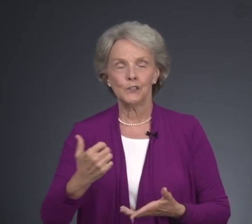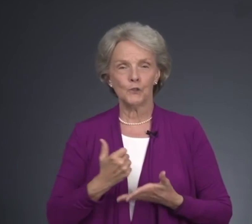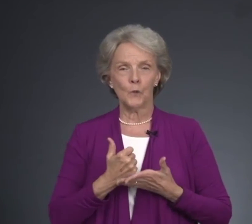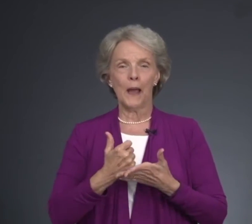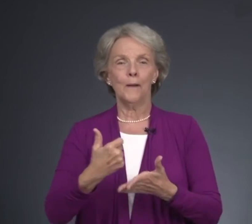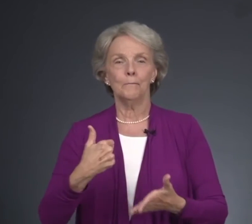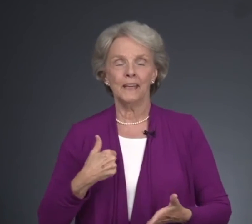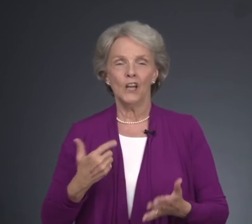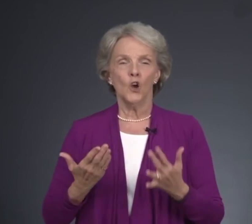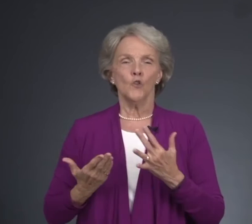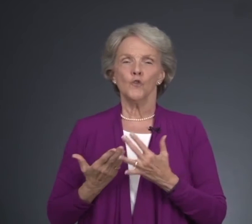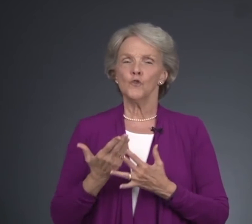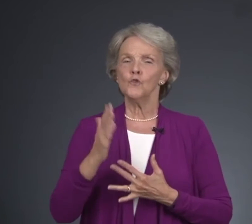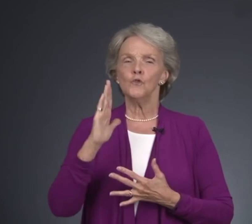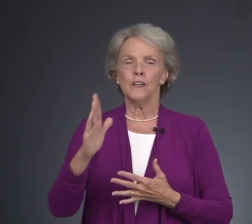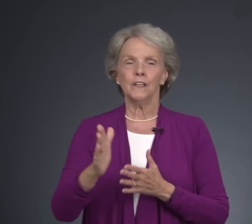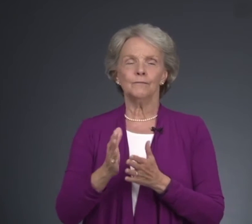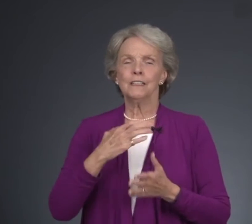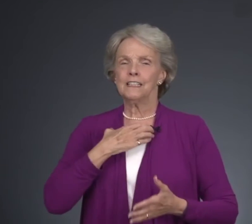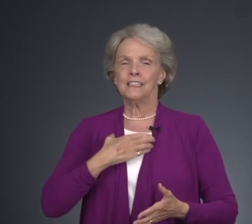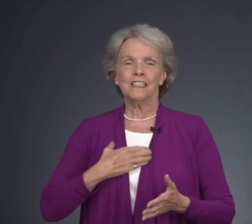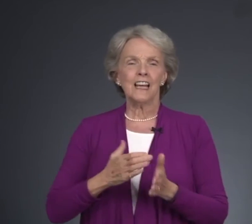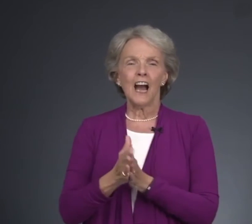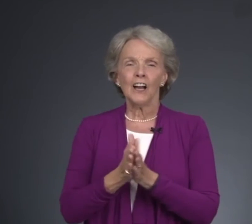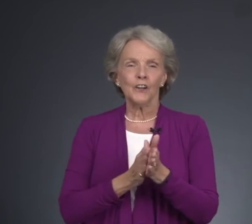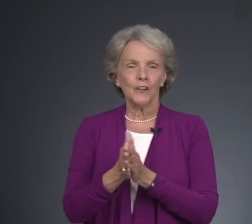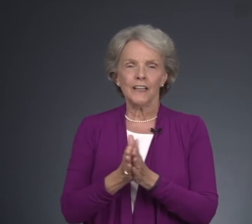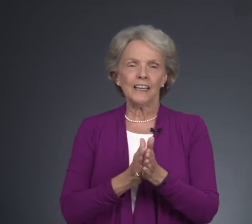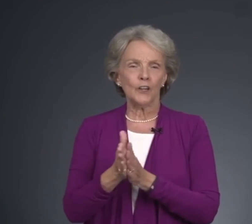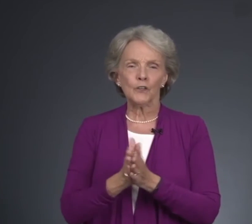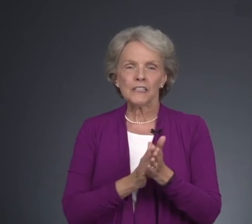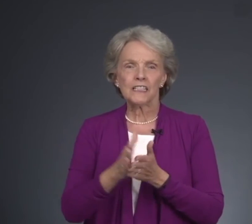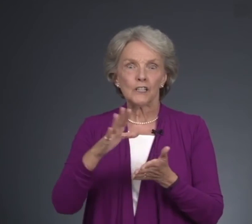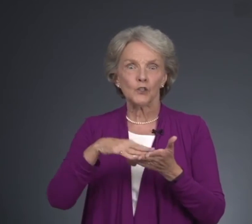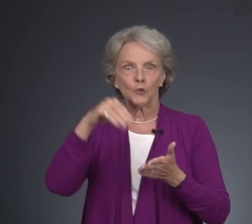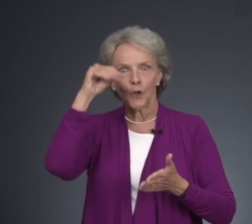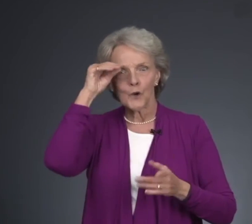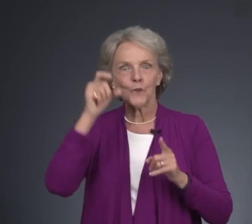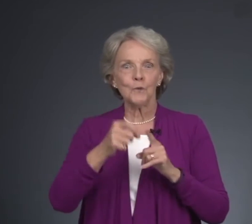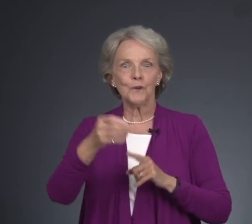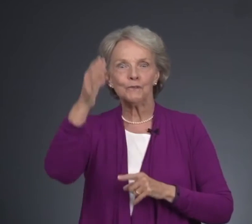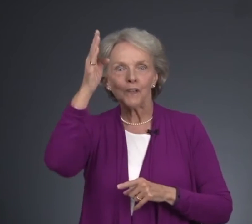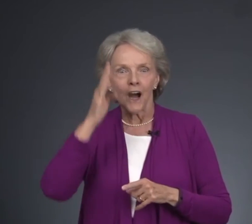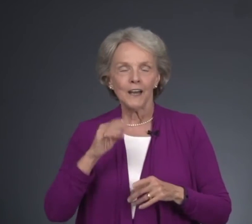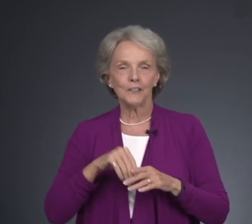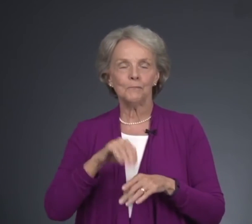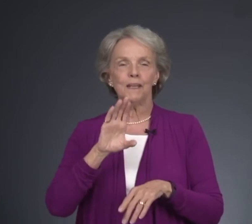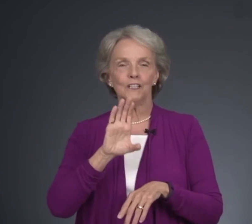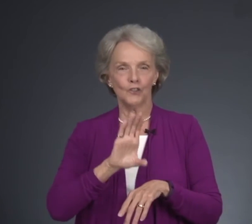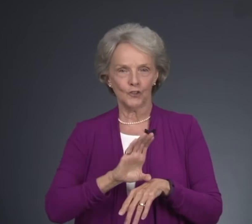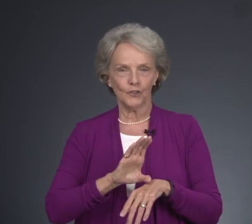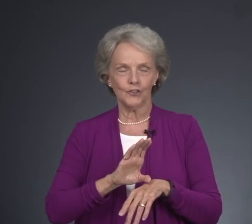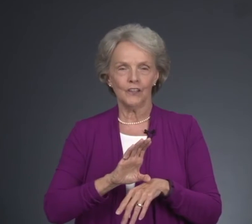to help me, through their desire and earnestness to learn the word of God and to be in church.